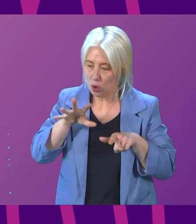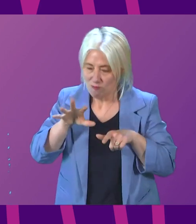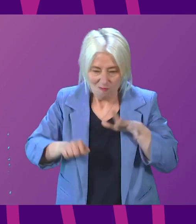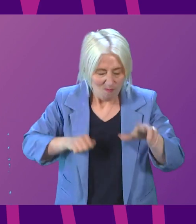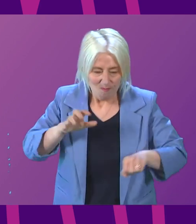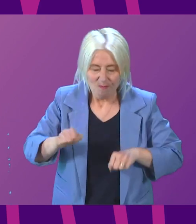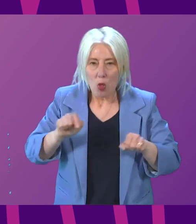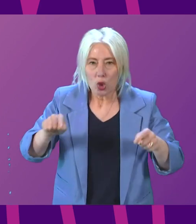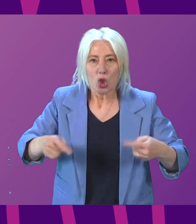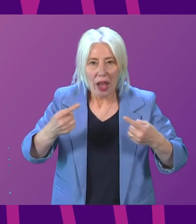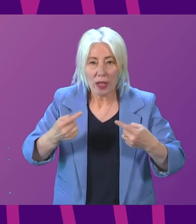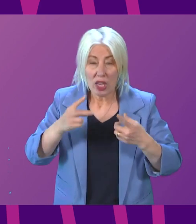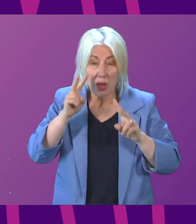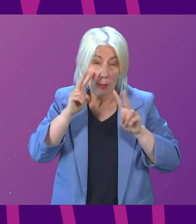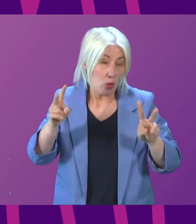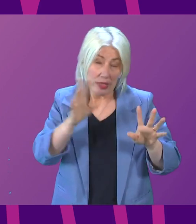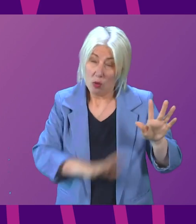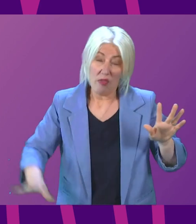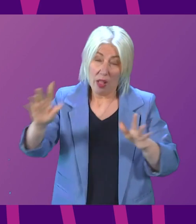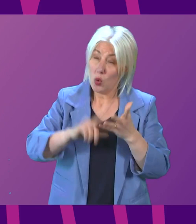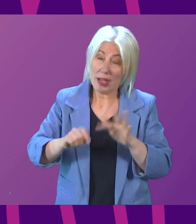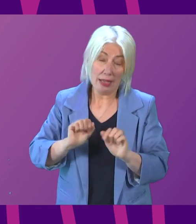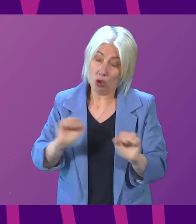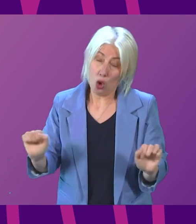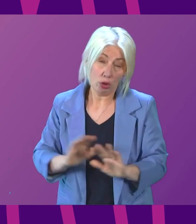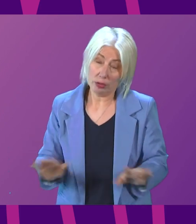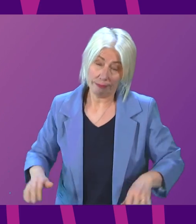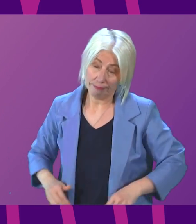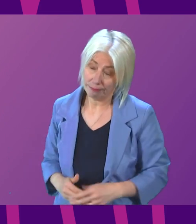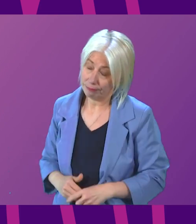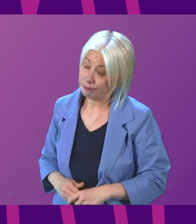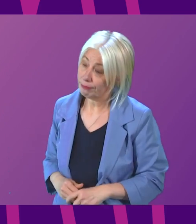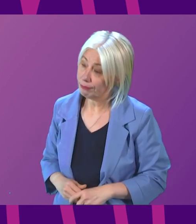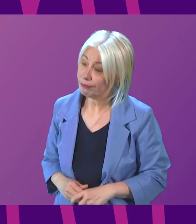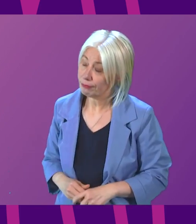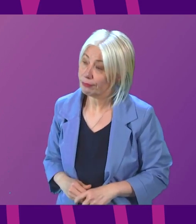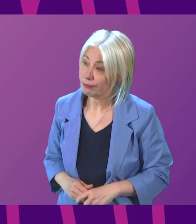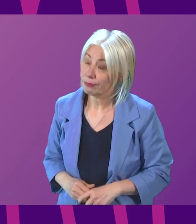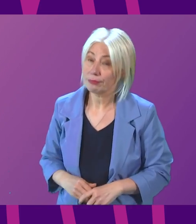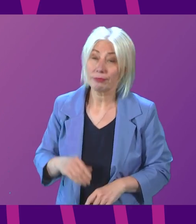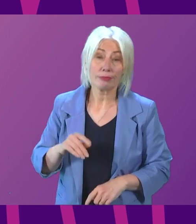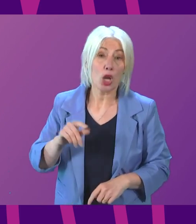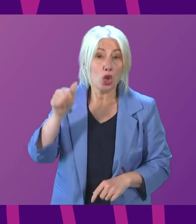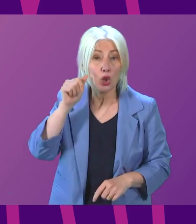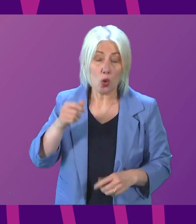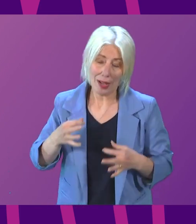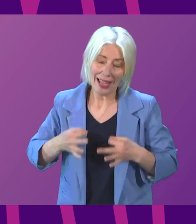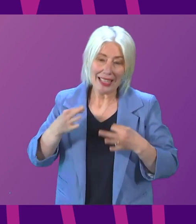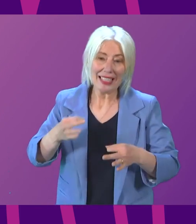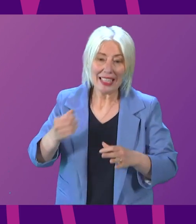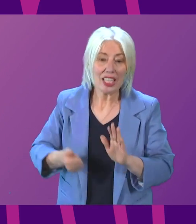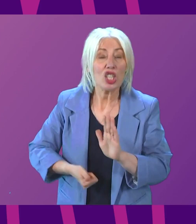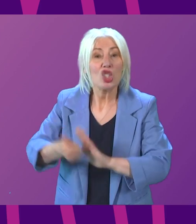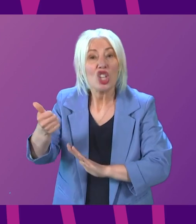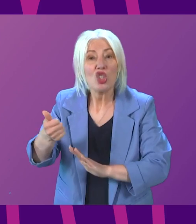better than we may see elsewhere. Paul O'Cain. Thank you, Presiding Officer. As the First Minister already knows, delayed discharge rates are